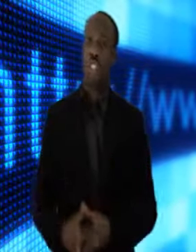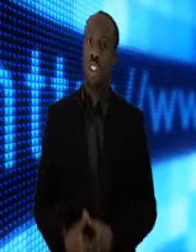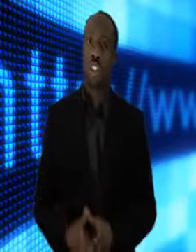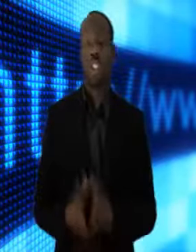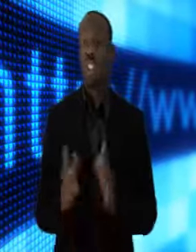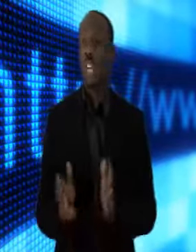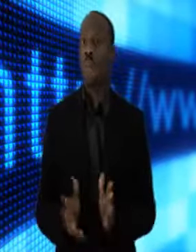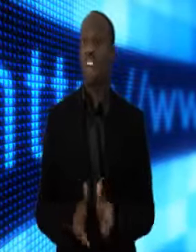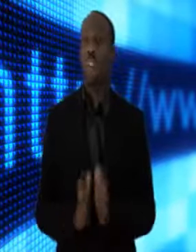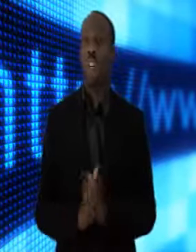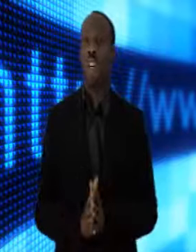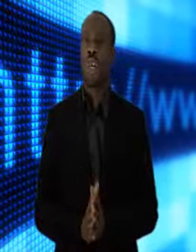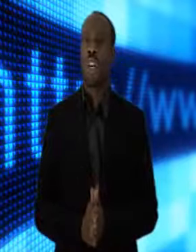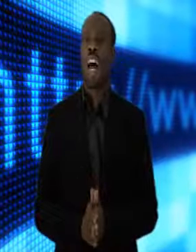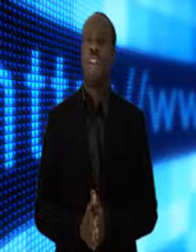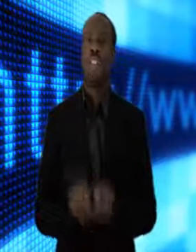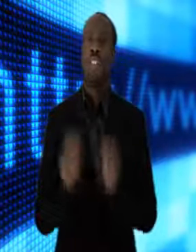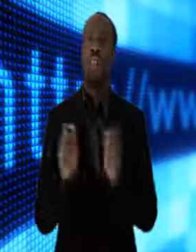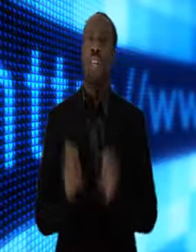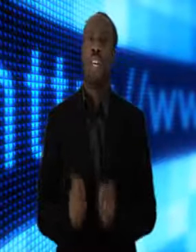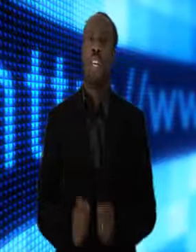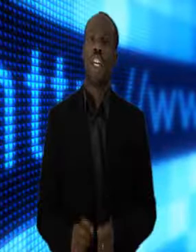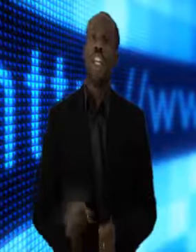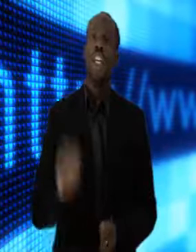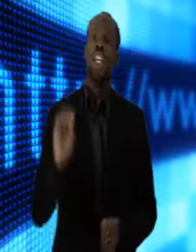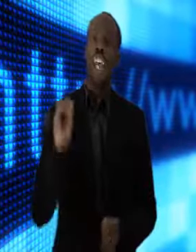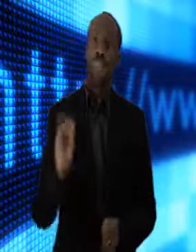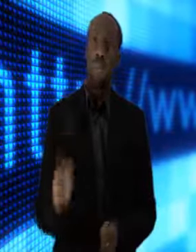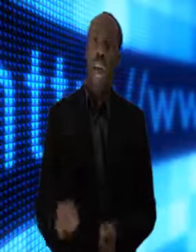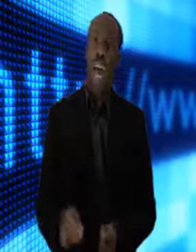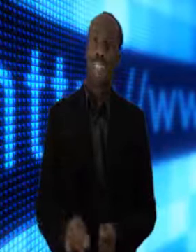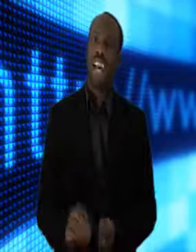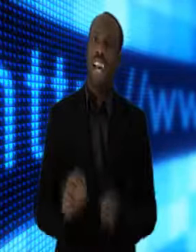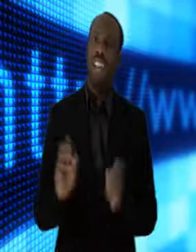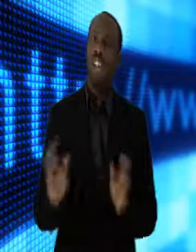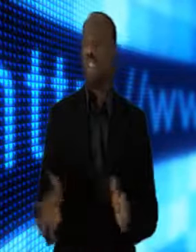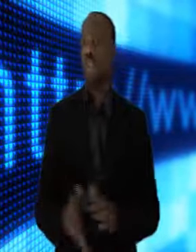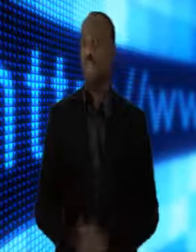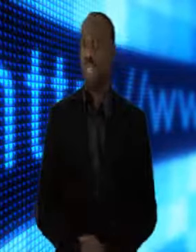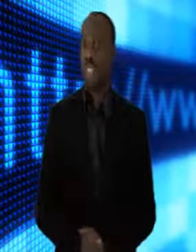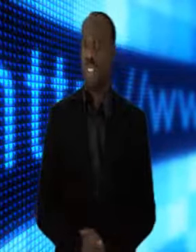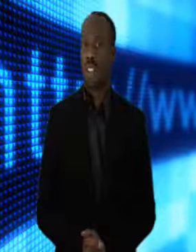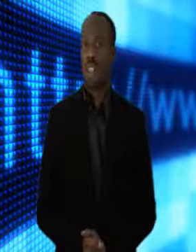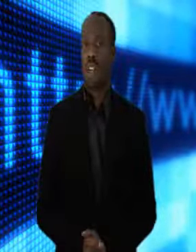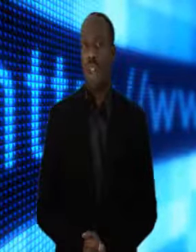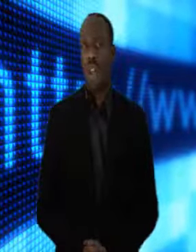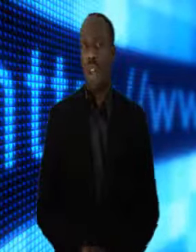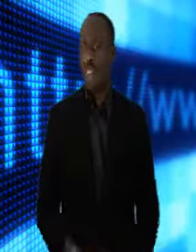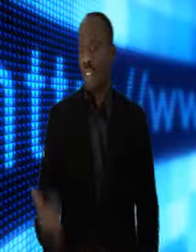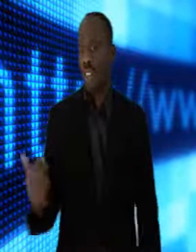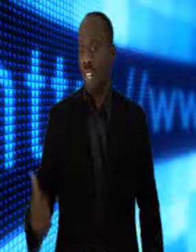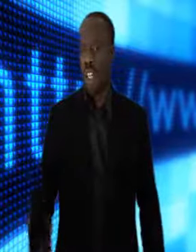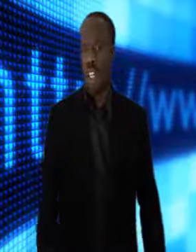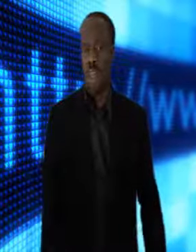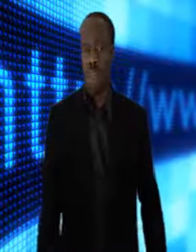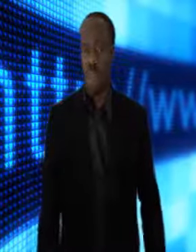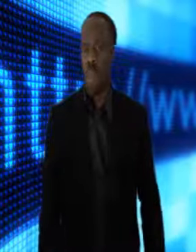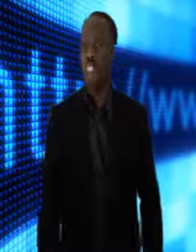readers. Today, we're going to be talking about how you can speak to impact and not to impress. The other day, I mean, I was